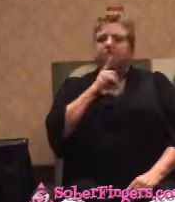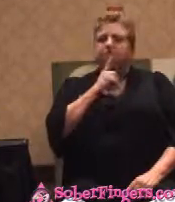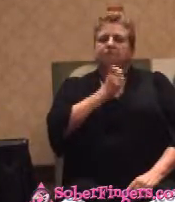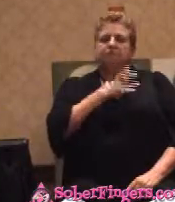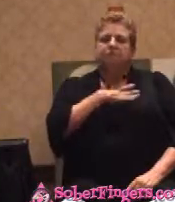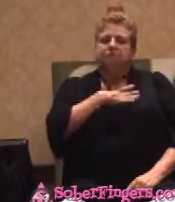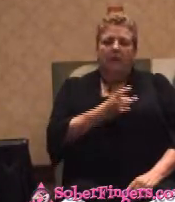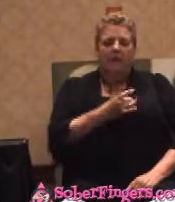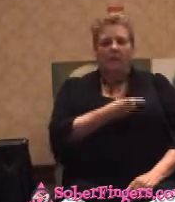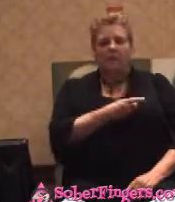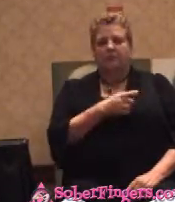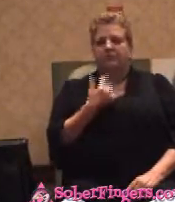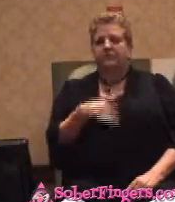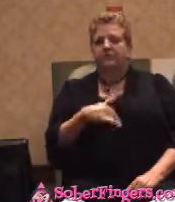That's a farm expression.